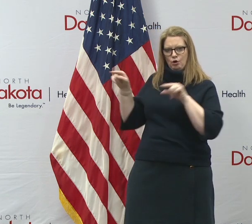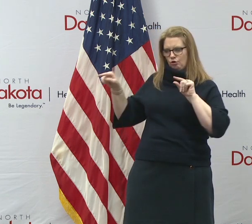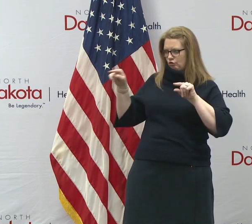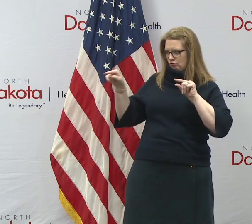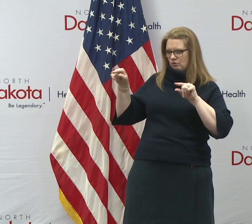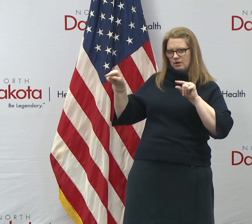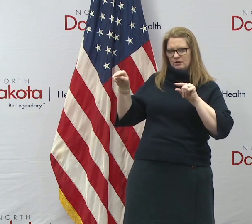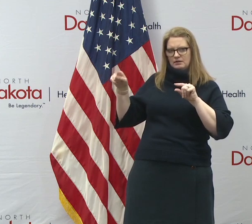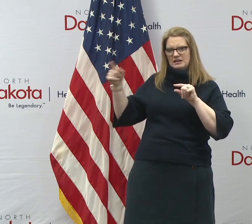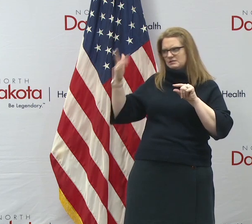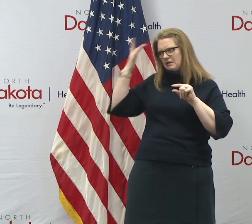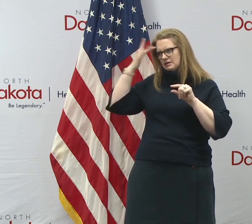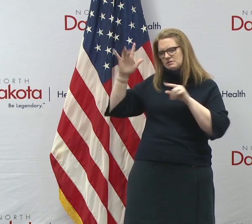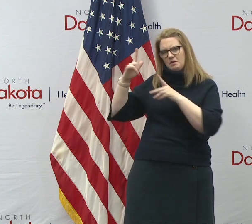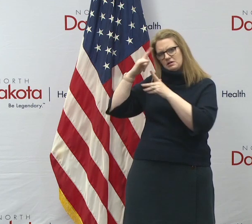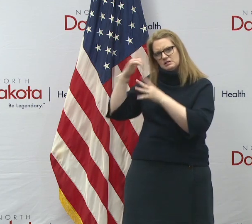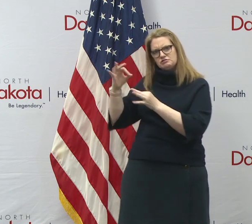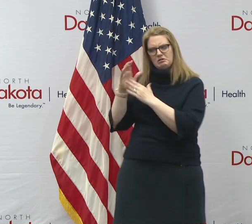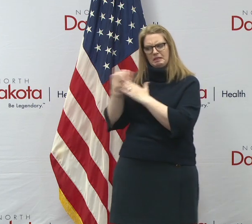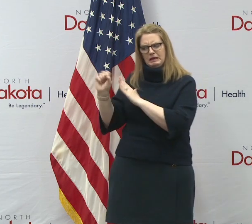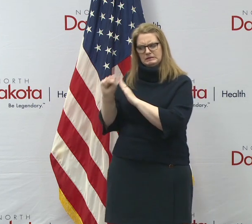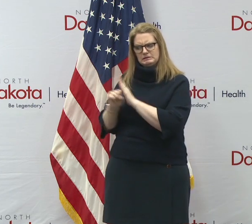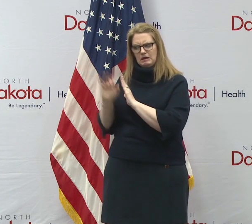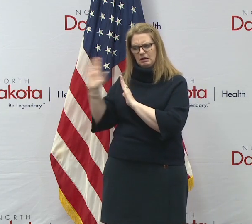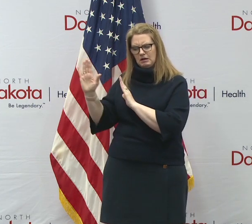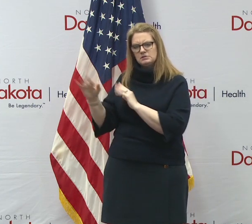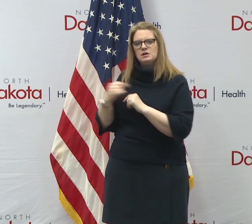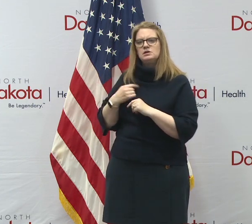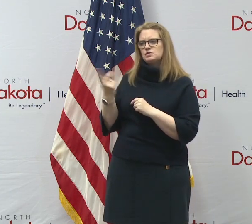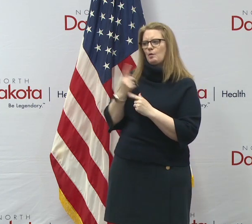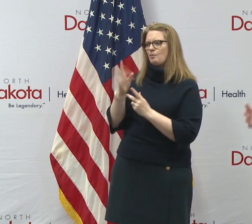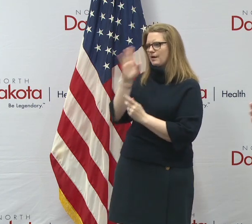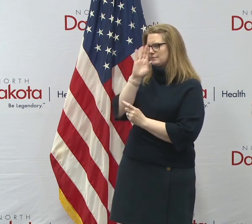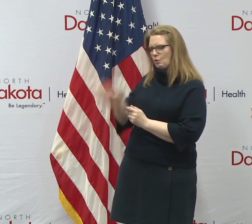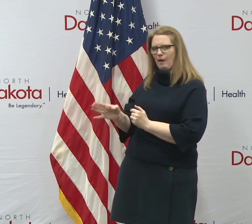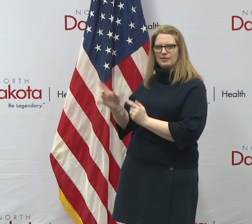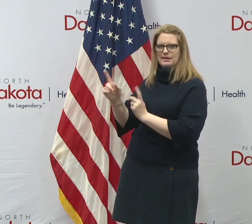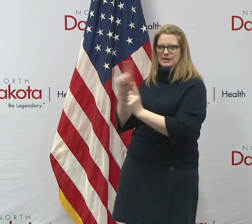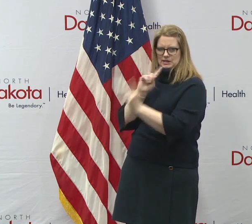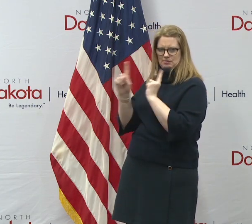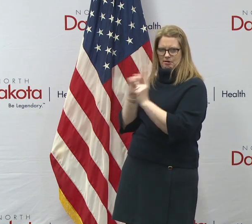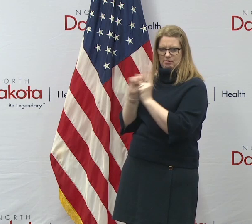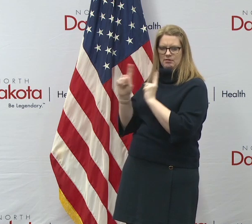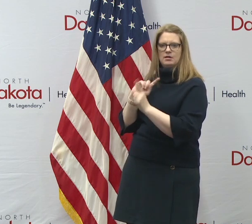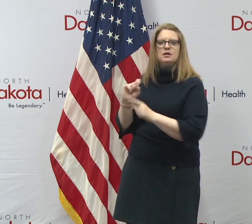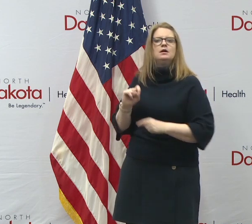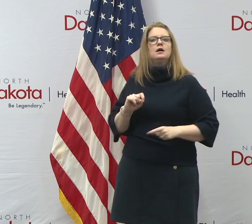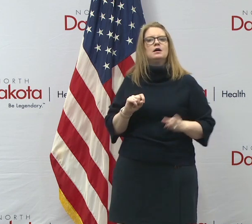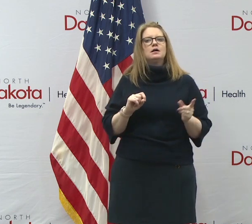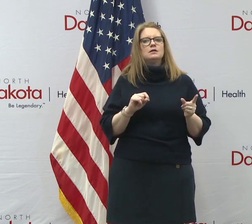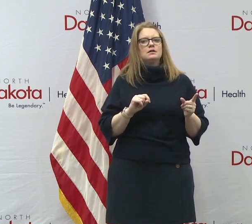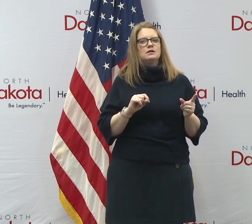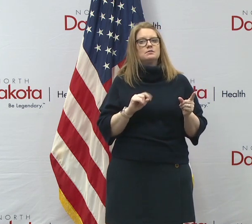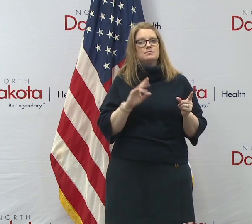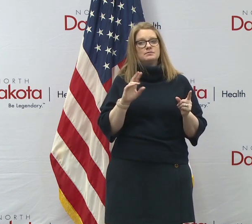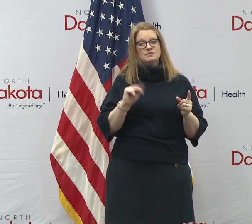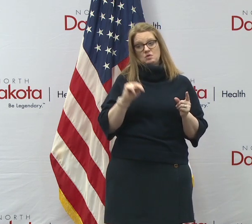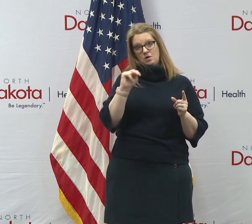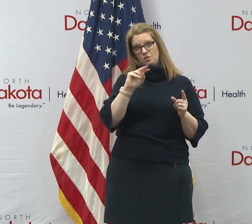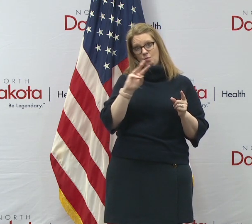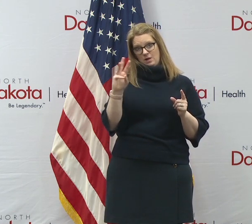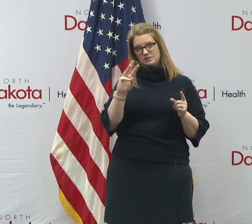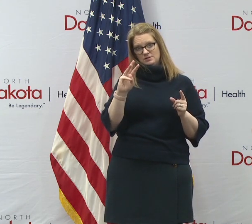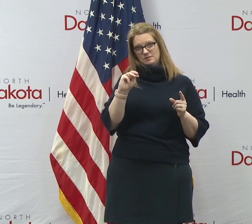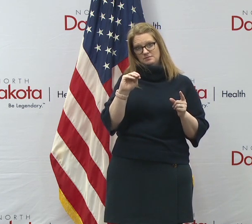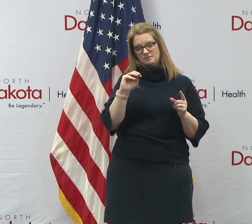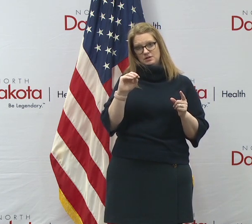making all the smart decisions to lead his state. And one of the things that Governor Walz and I both know is that, when it comes to the Northwestern Minnesota